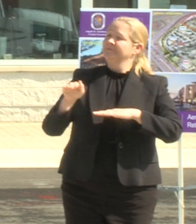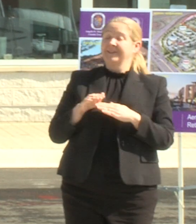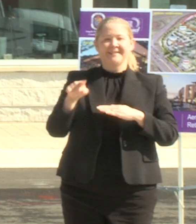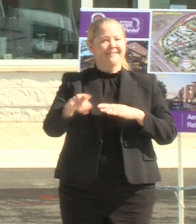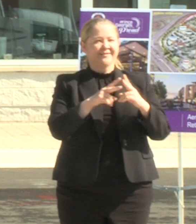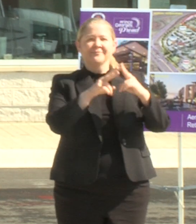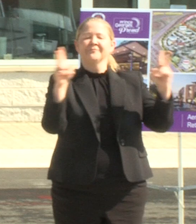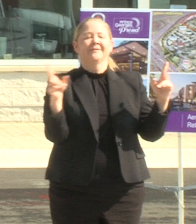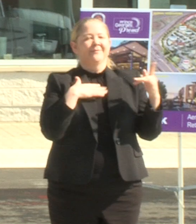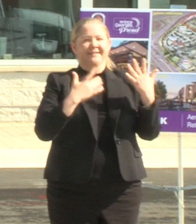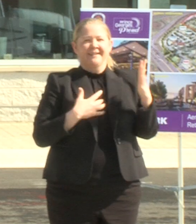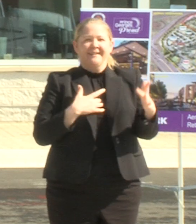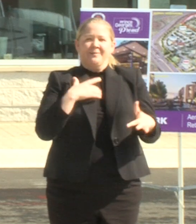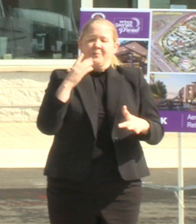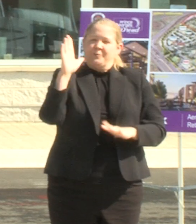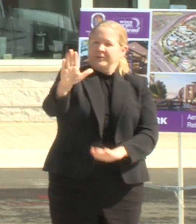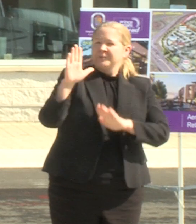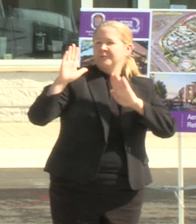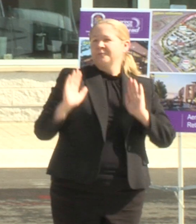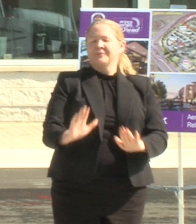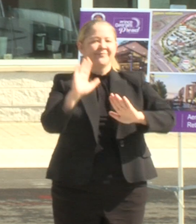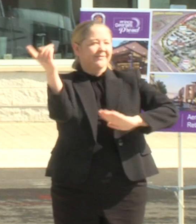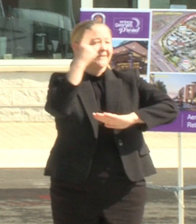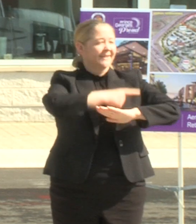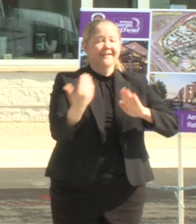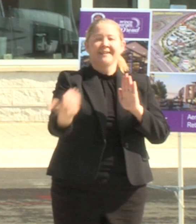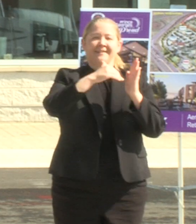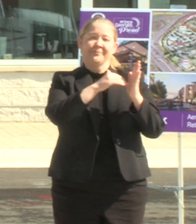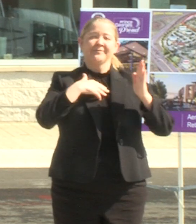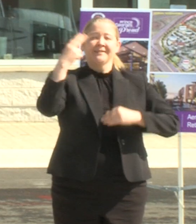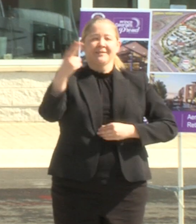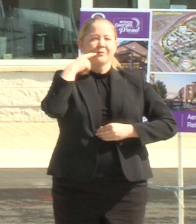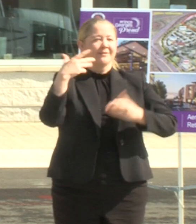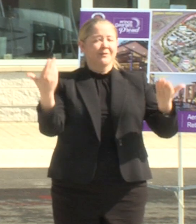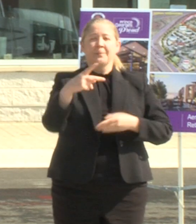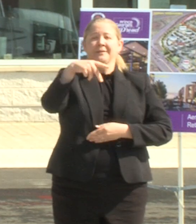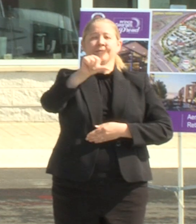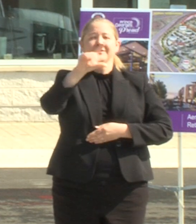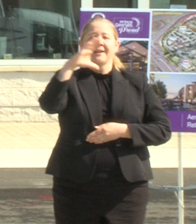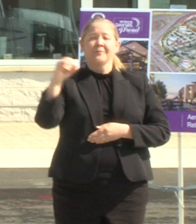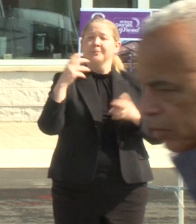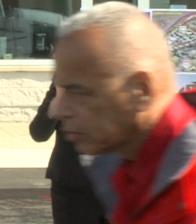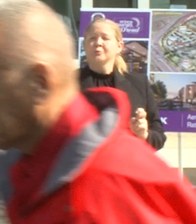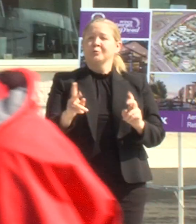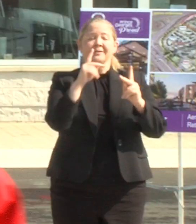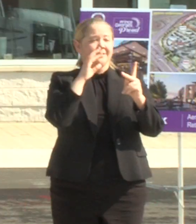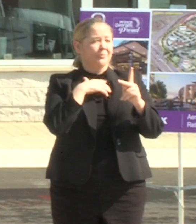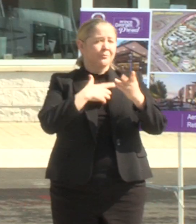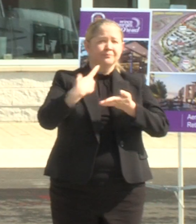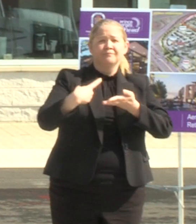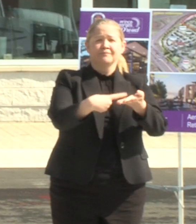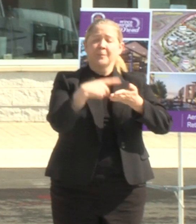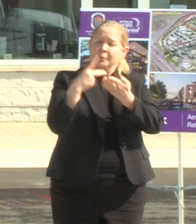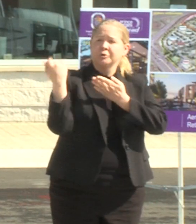really is such a wonderful wonderful day again in the history of Prince George's County an opportunity to talk about a project that you